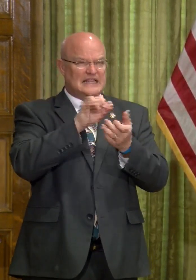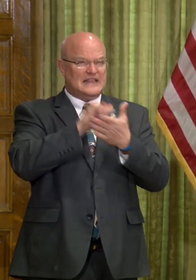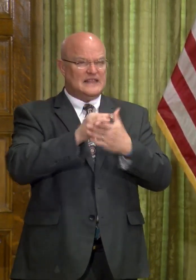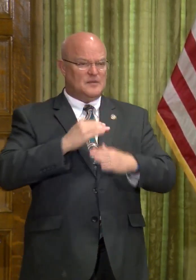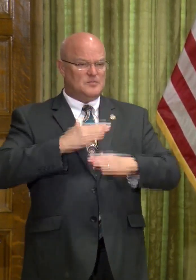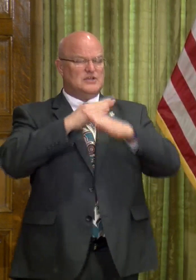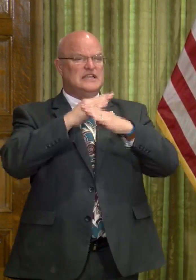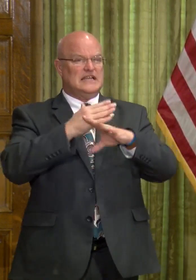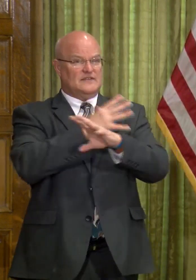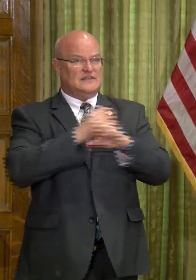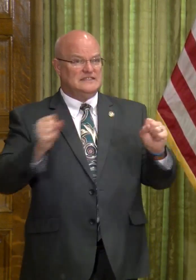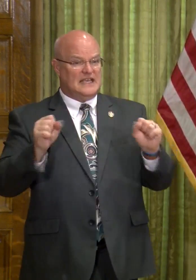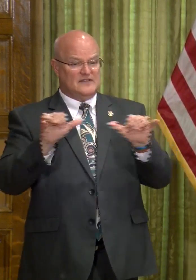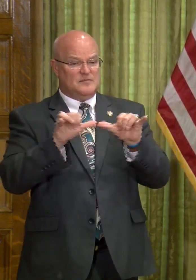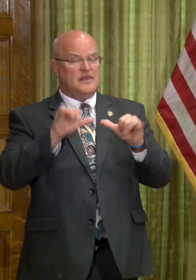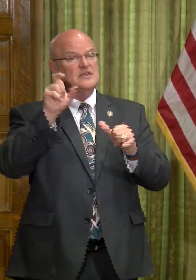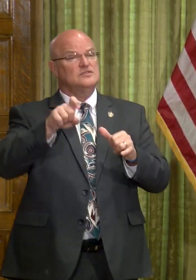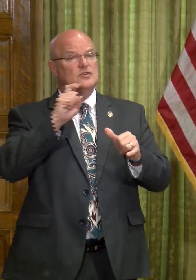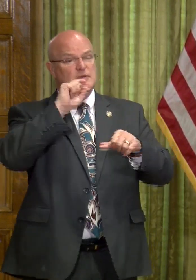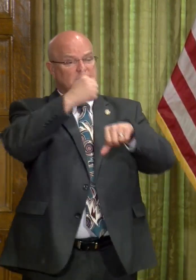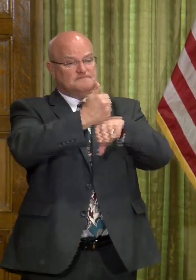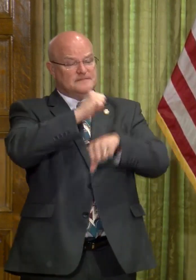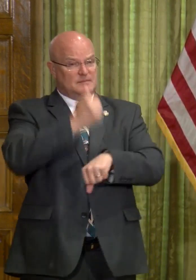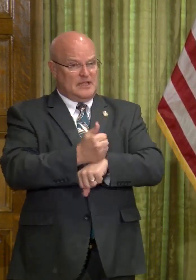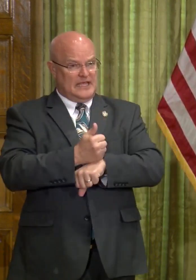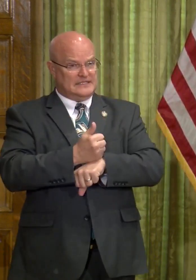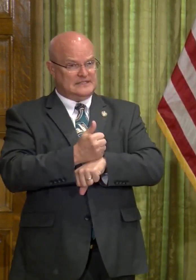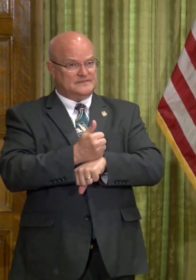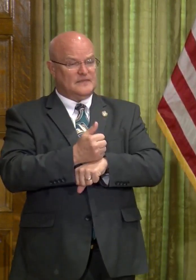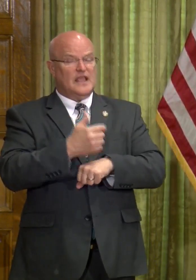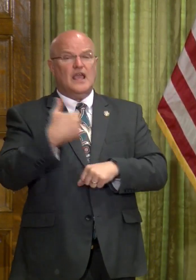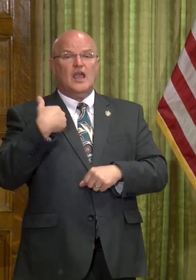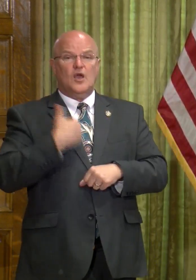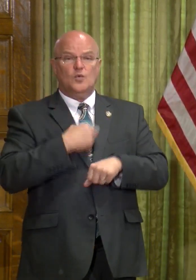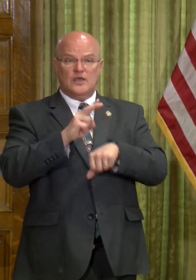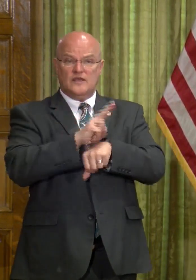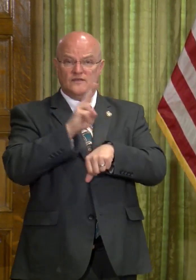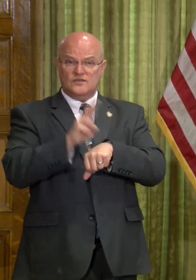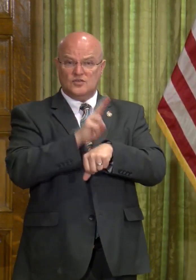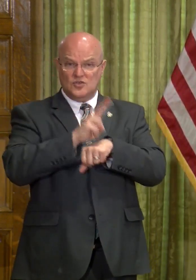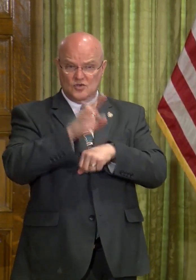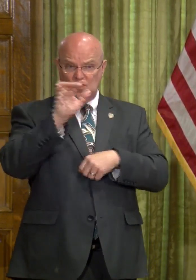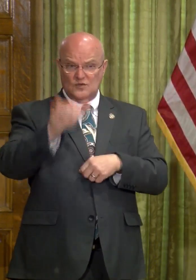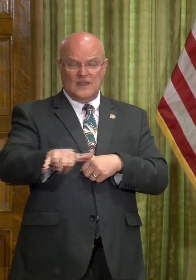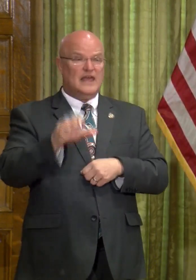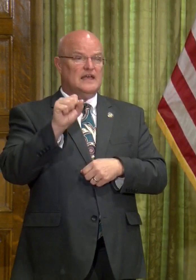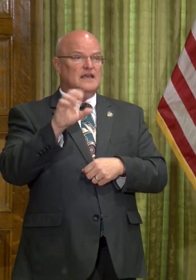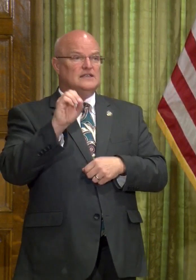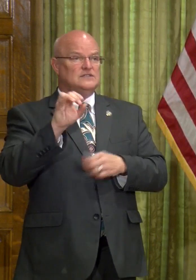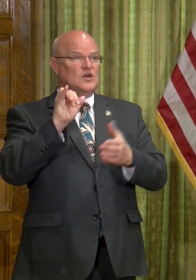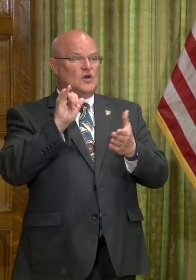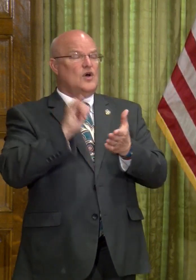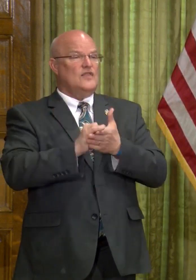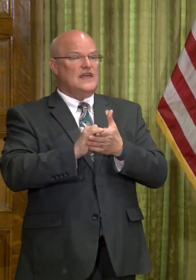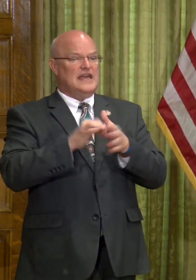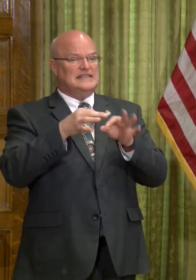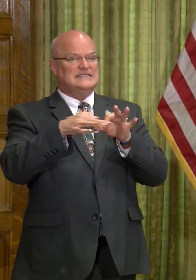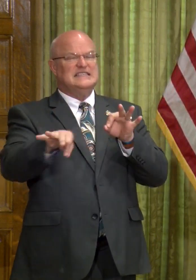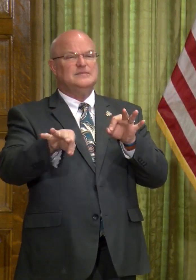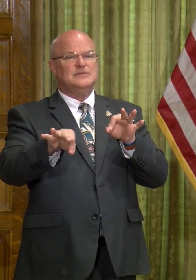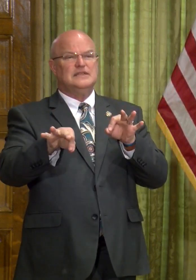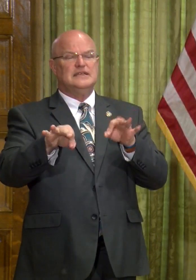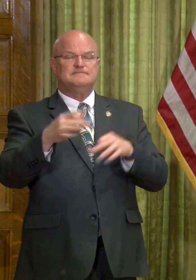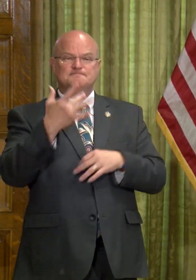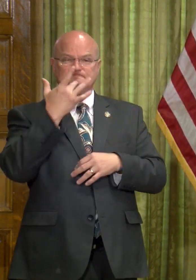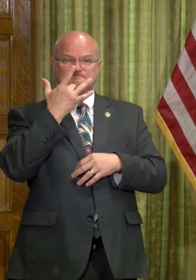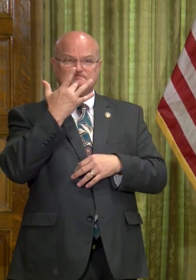protective and safety measures that should be in, be in place. And we've utilized, uh, that, uh, so that's just simply, uh, a